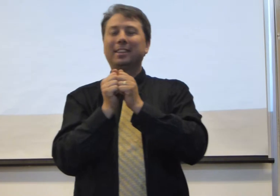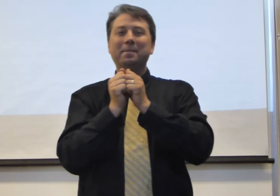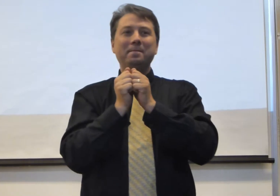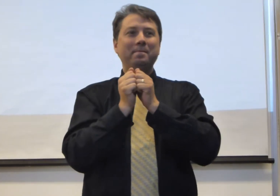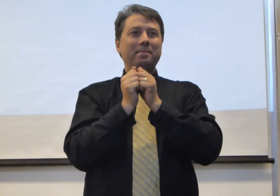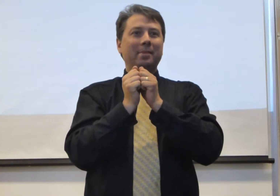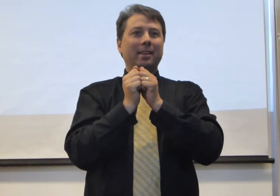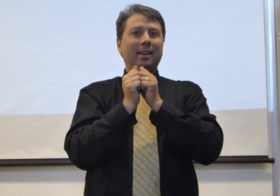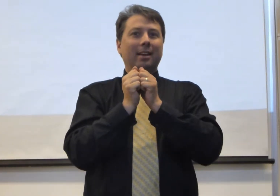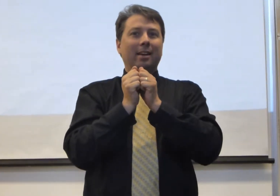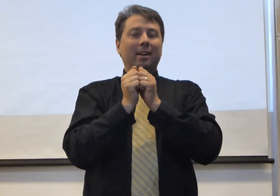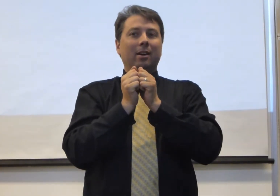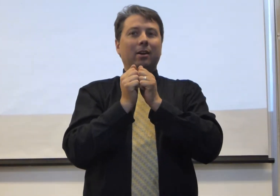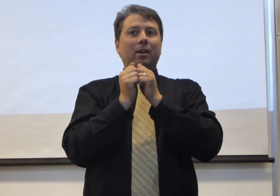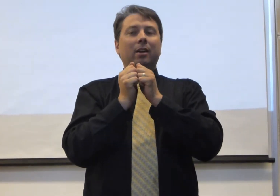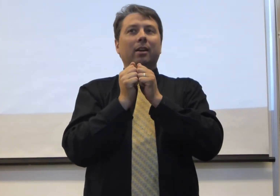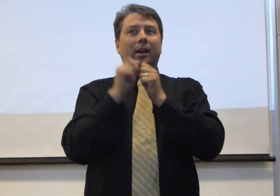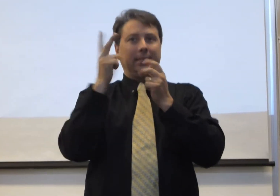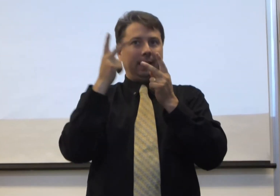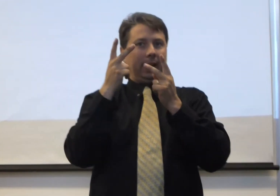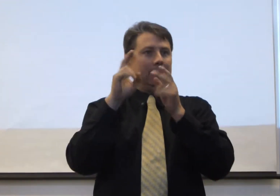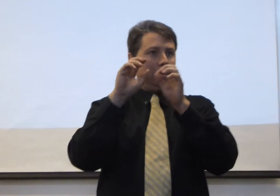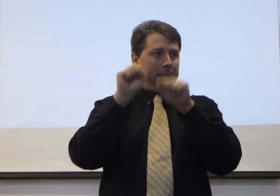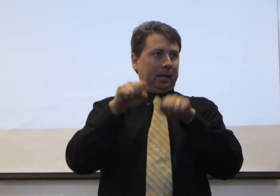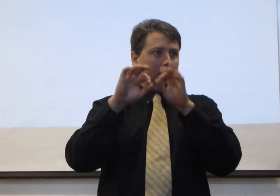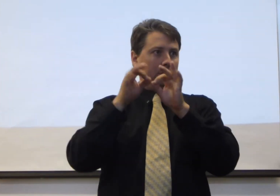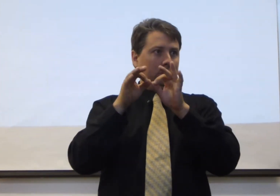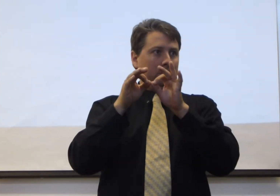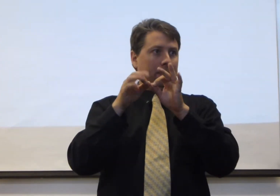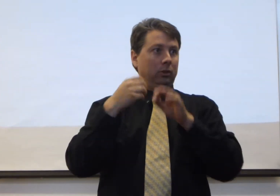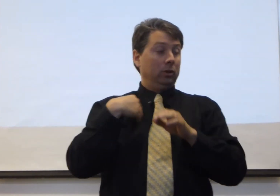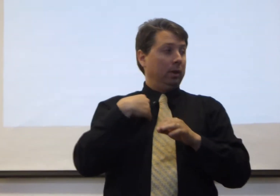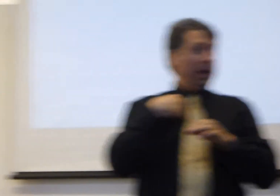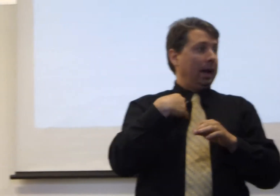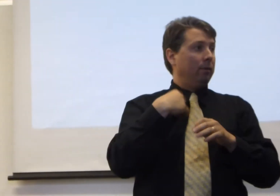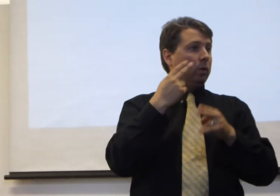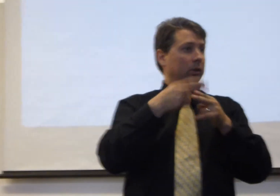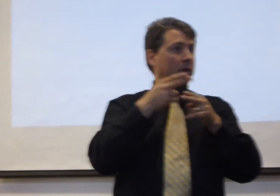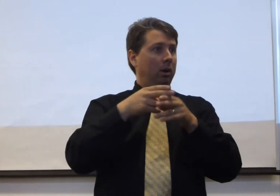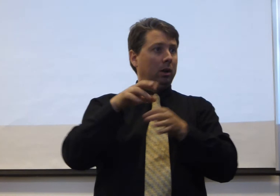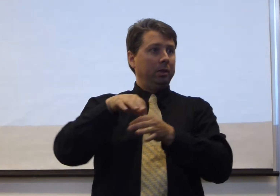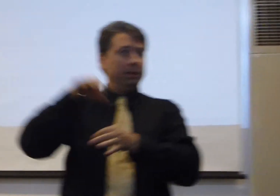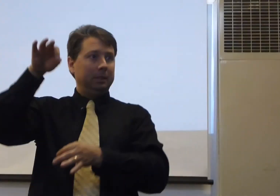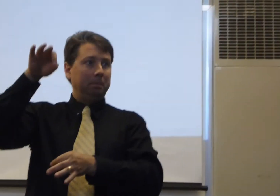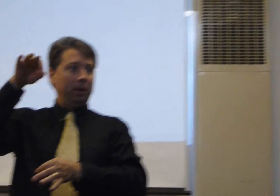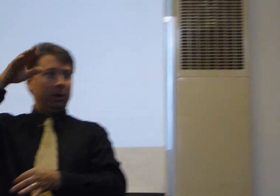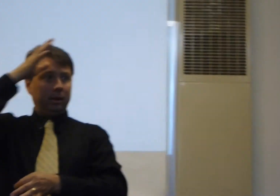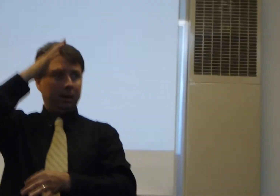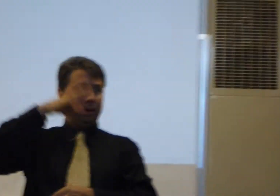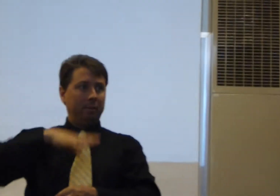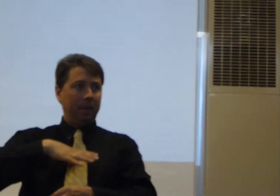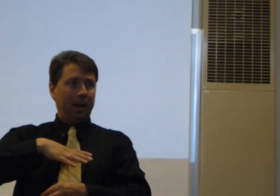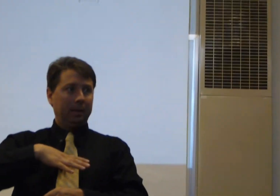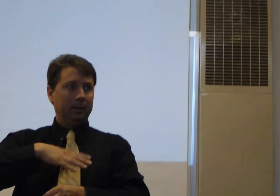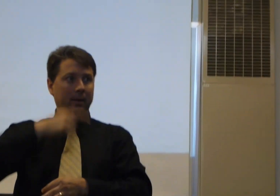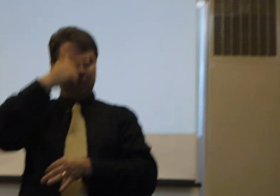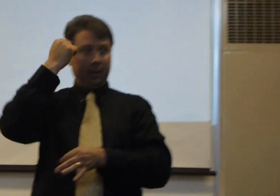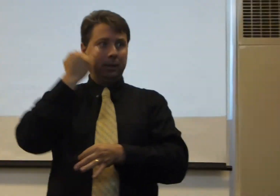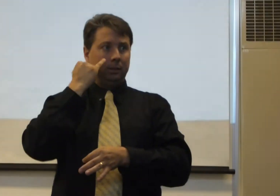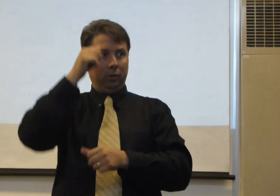a second possible interpretation, have what is called the spirit of a man, because if